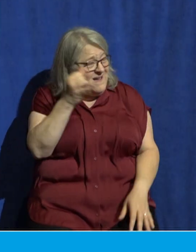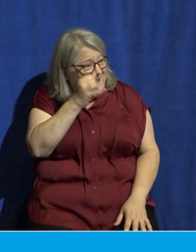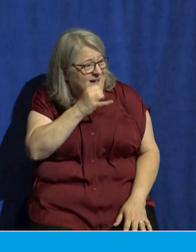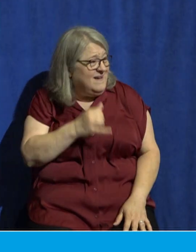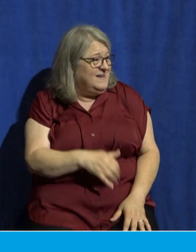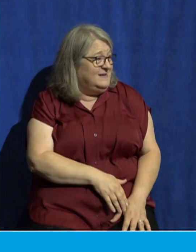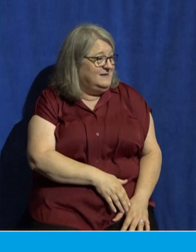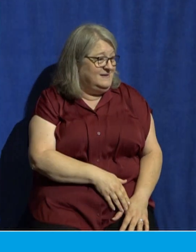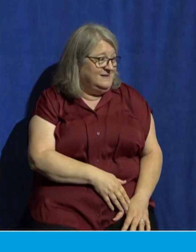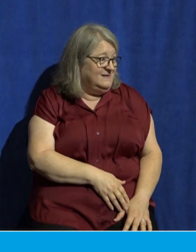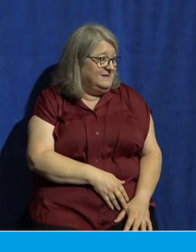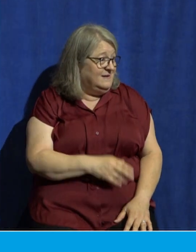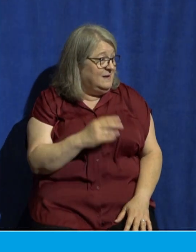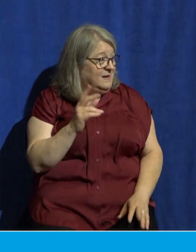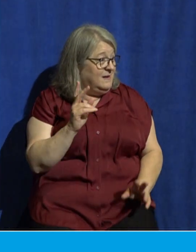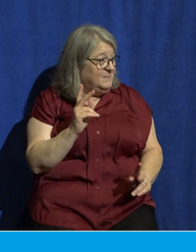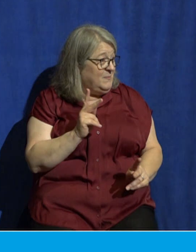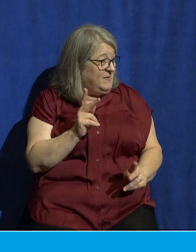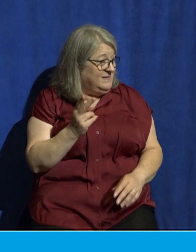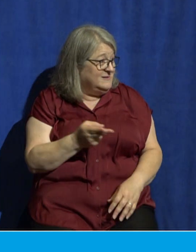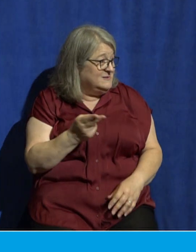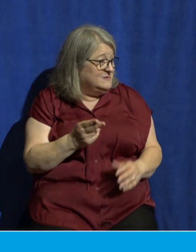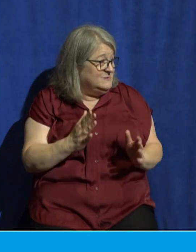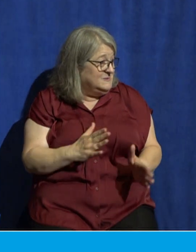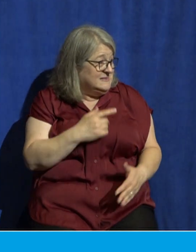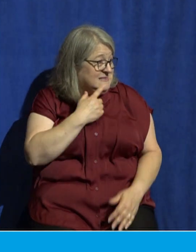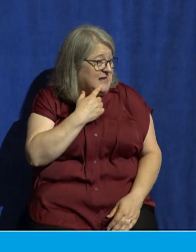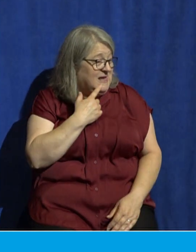Historians say it was by far, by far,